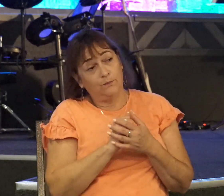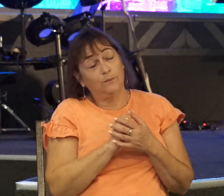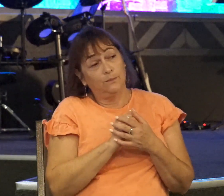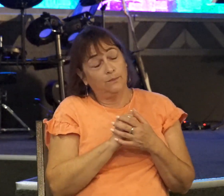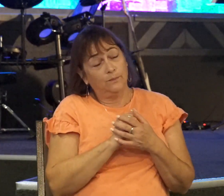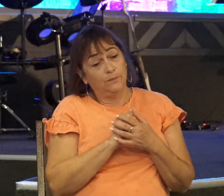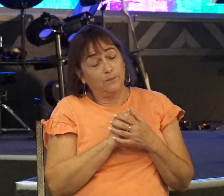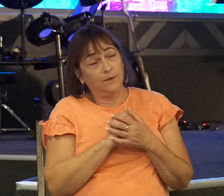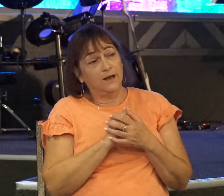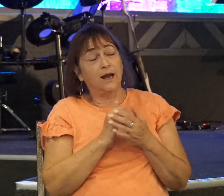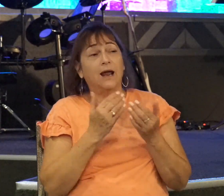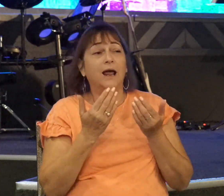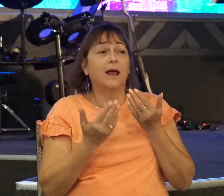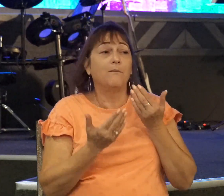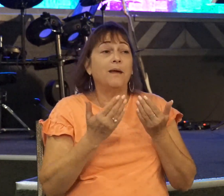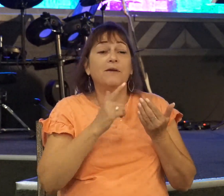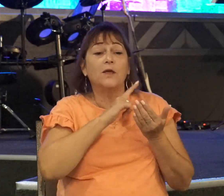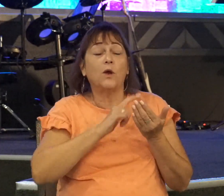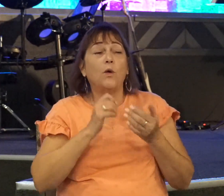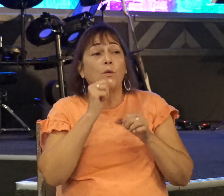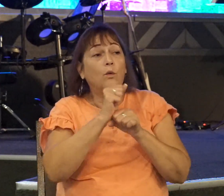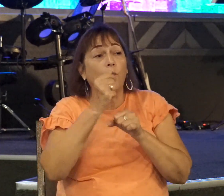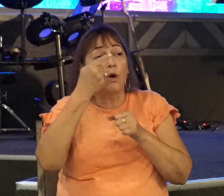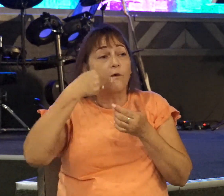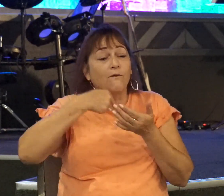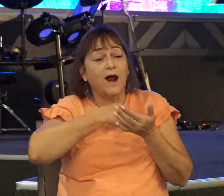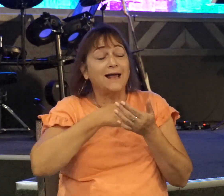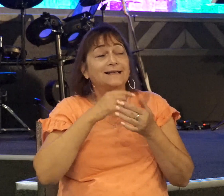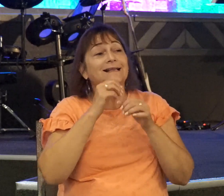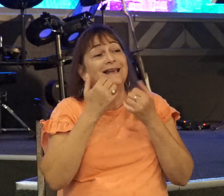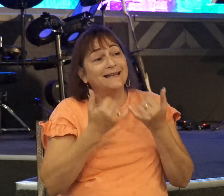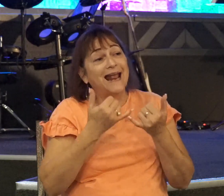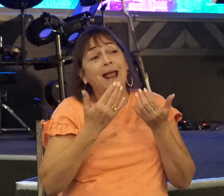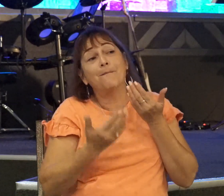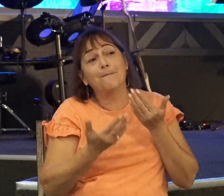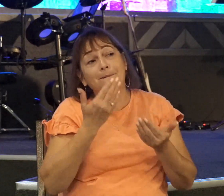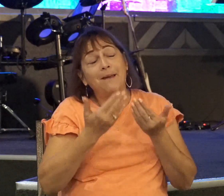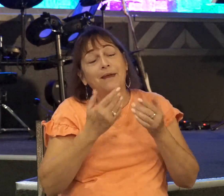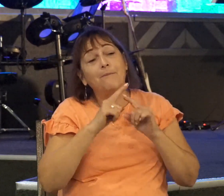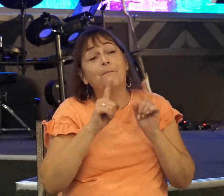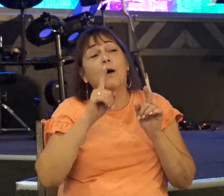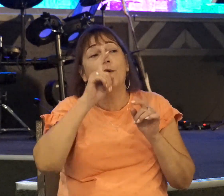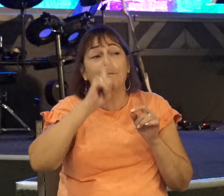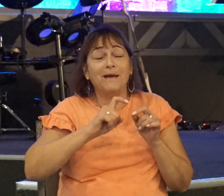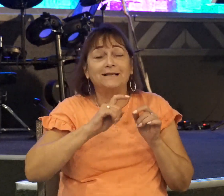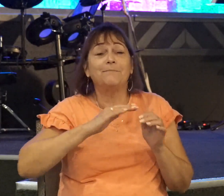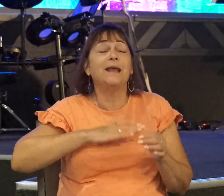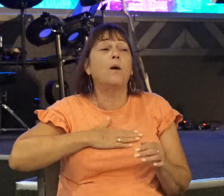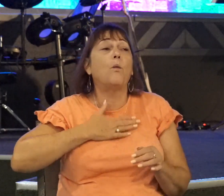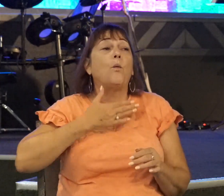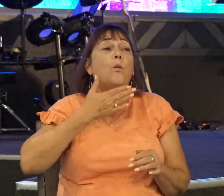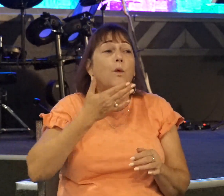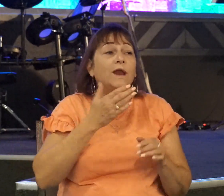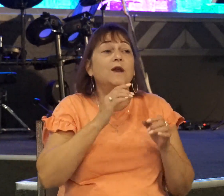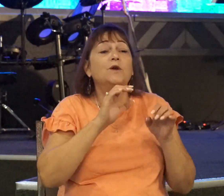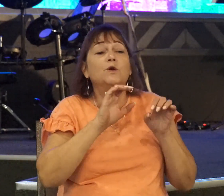It may be that the Lord will work for us today. But we must be willing to do something. Not